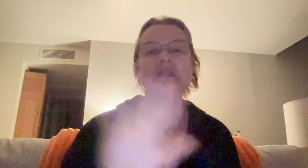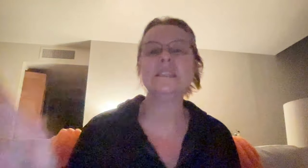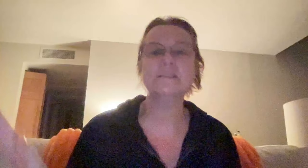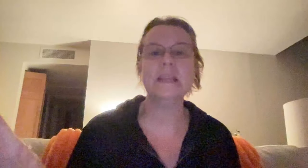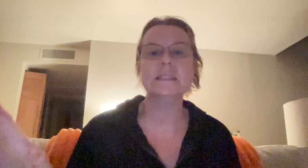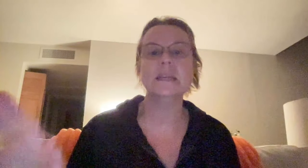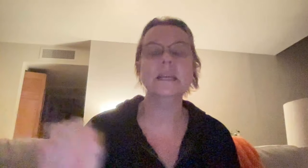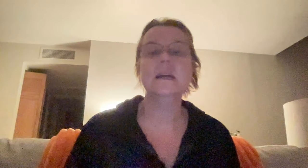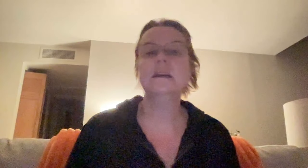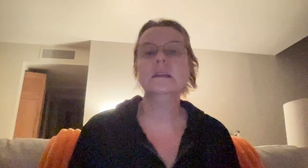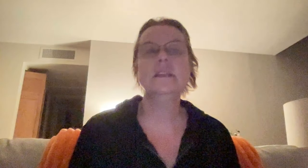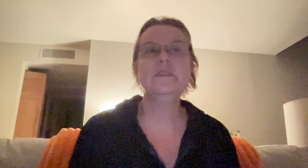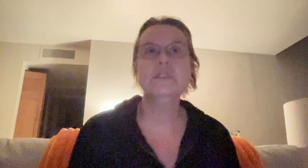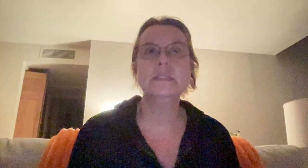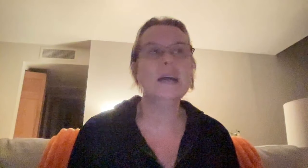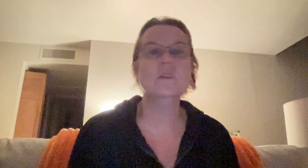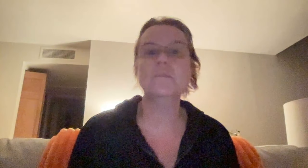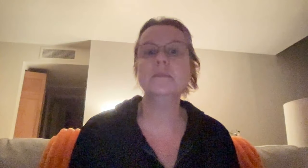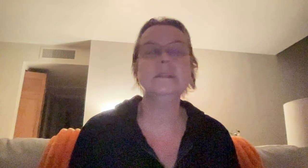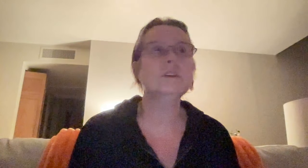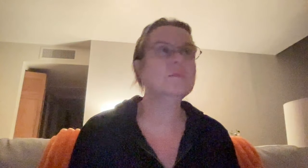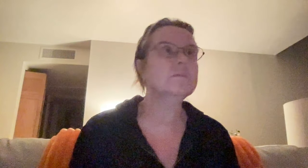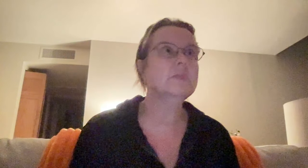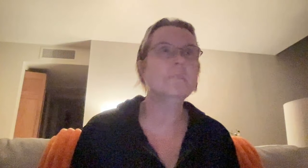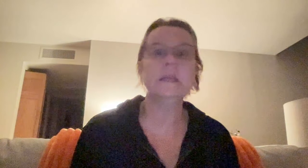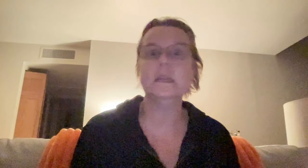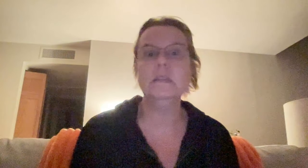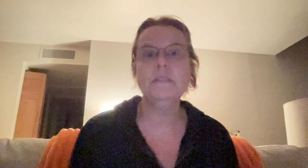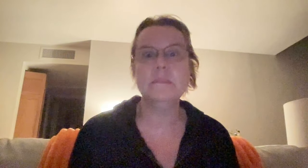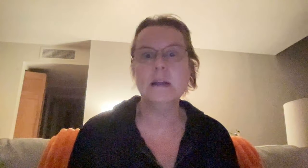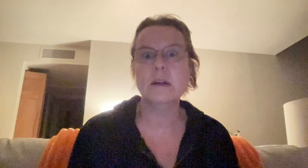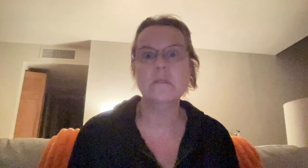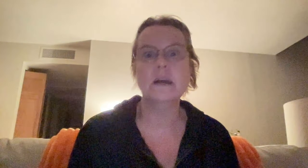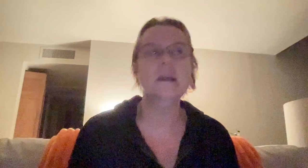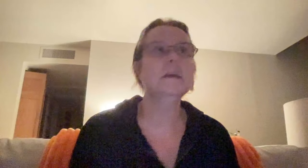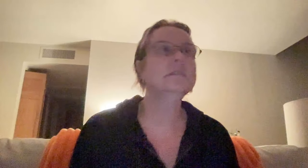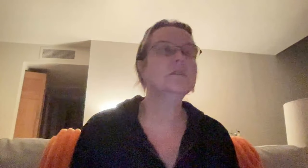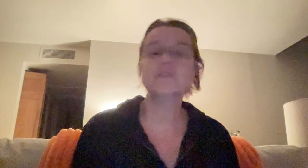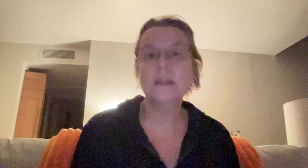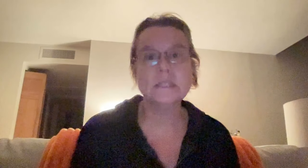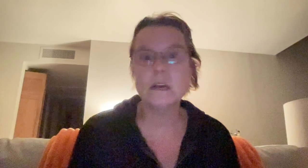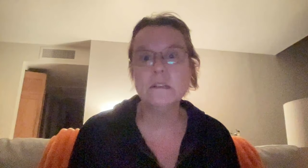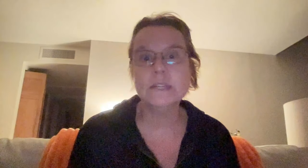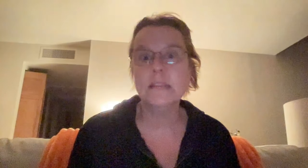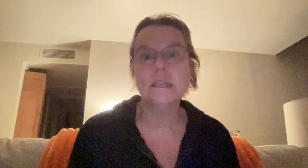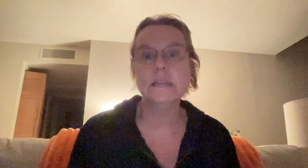holding space. Like, can you just, I don't, please don't give me any feedback right away. Don't try to solve anything.